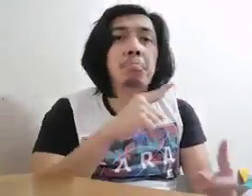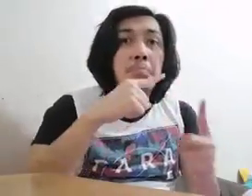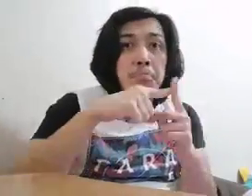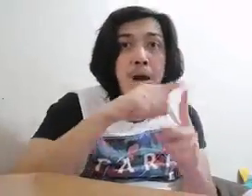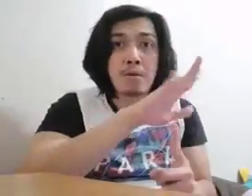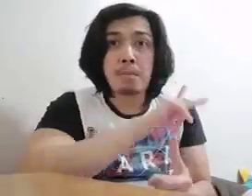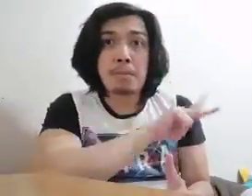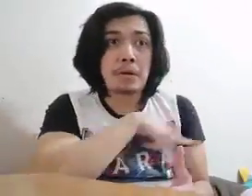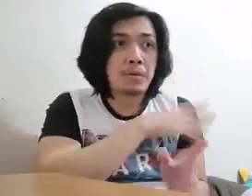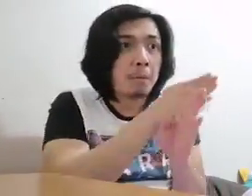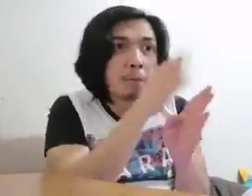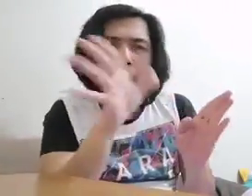Sorry. I don't know.